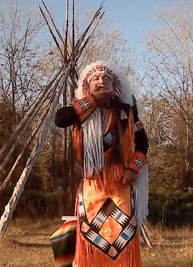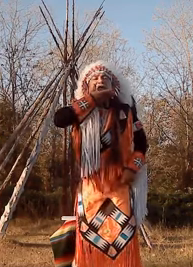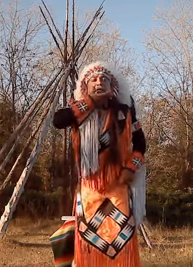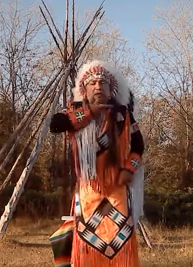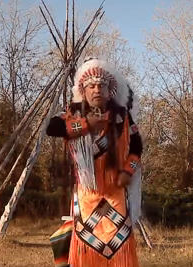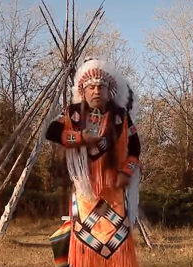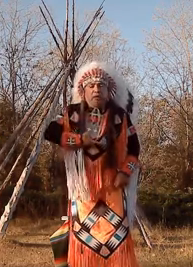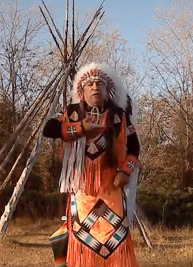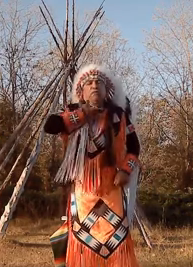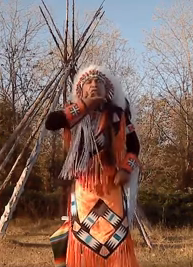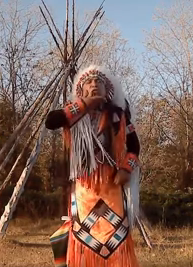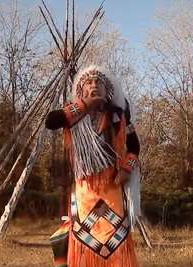chin area and pull